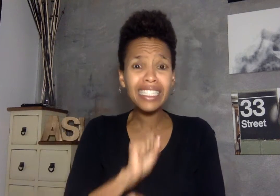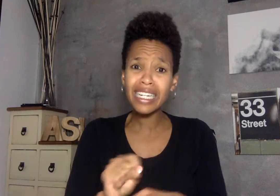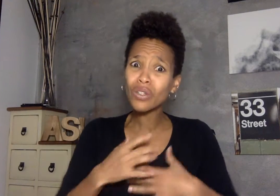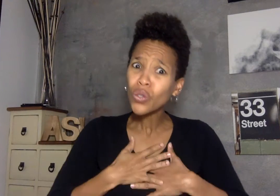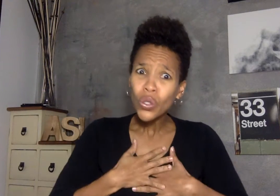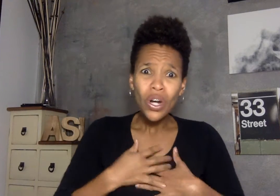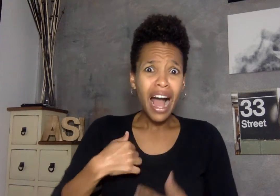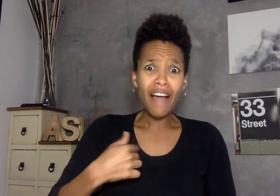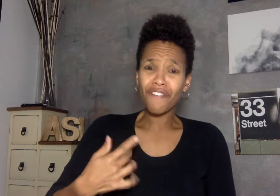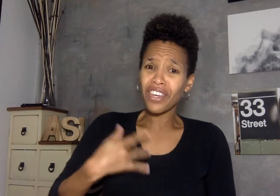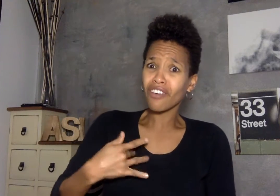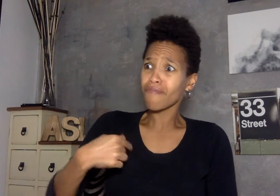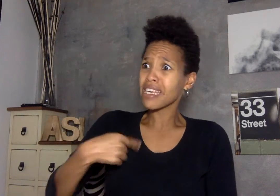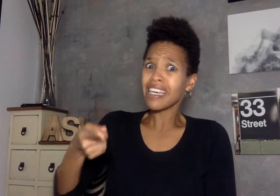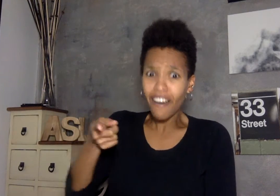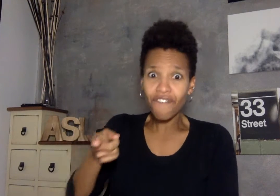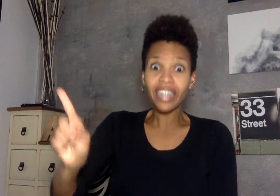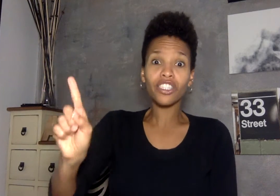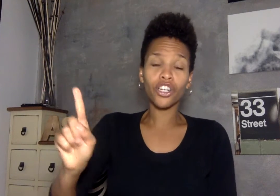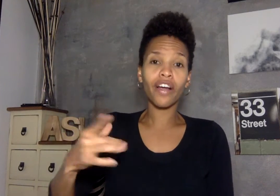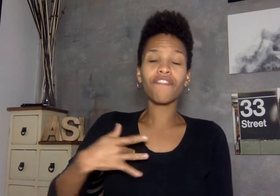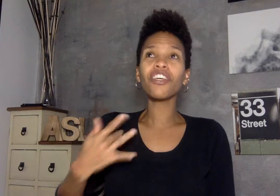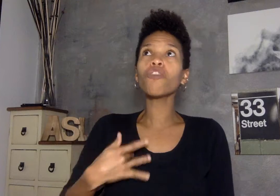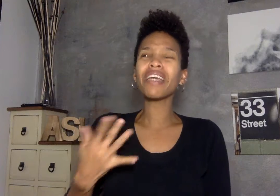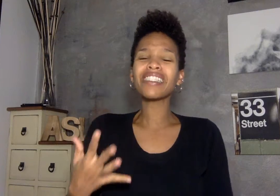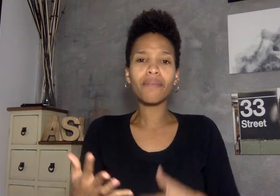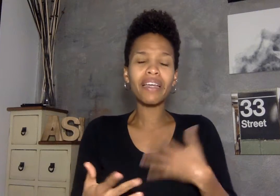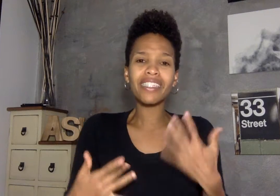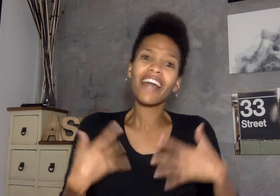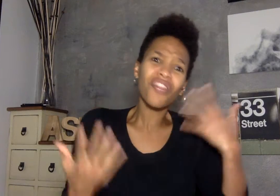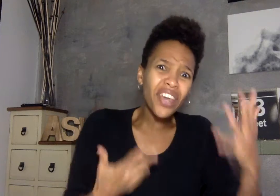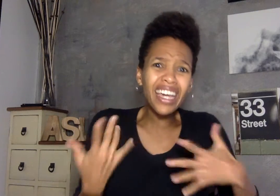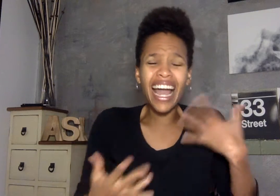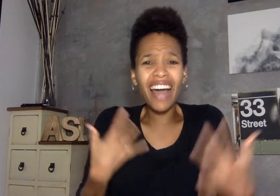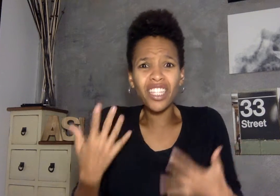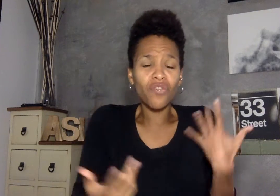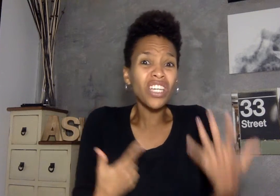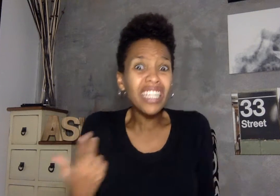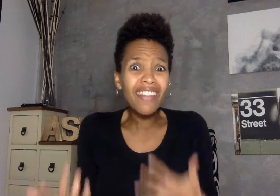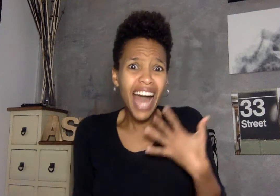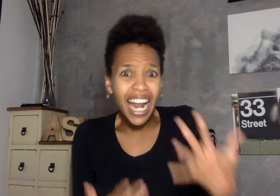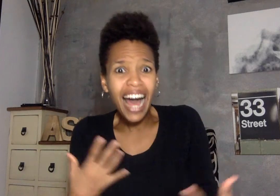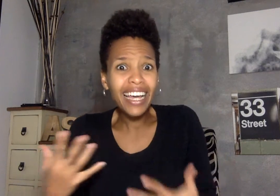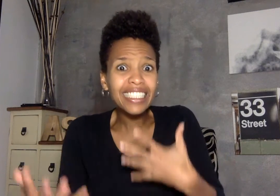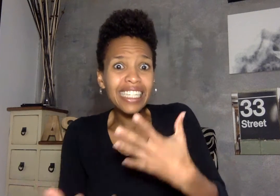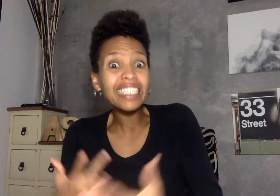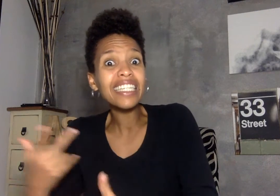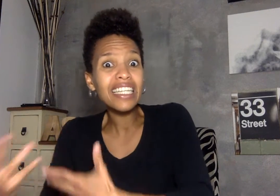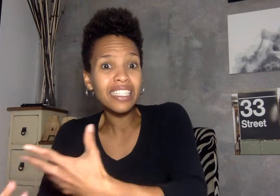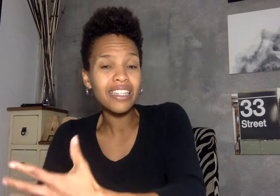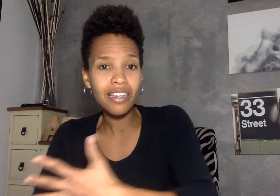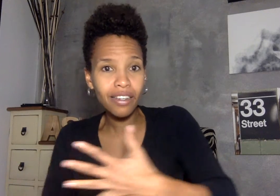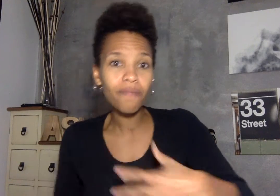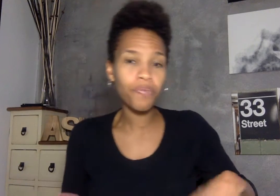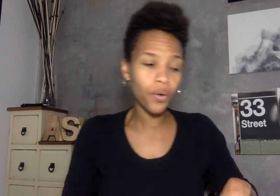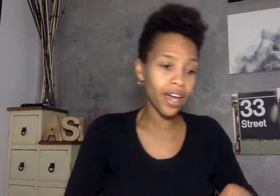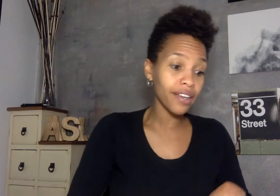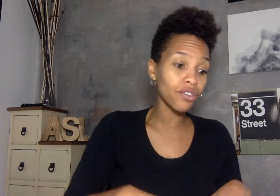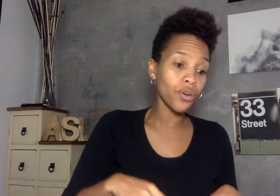did i feel me offend her i feel means means i think i had this feeling that i did this thing okay so